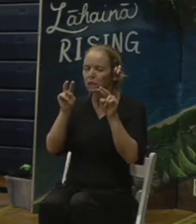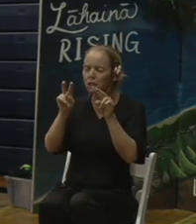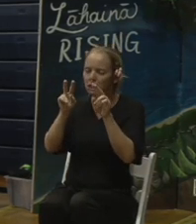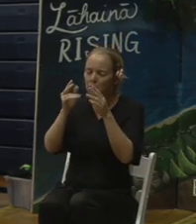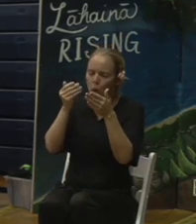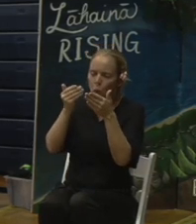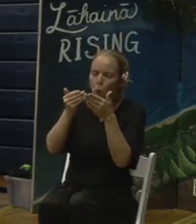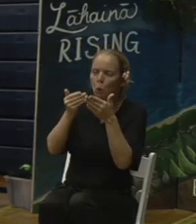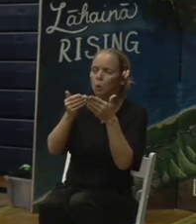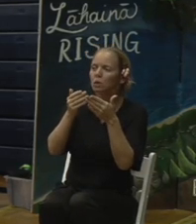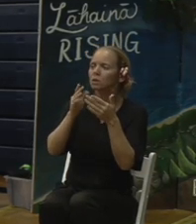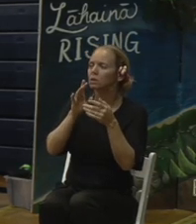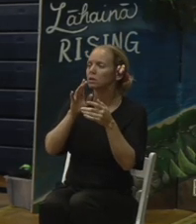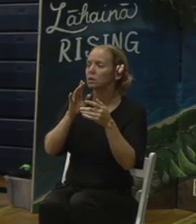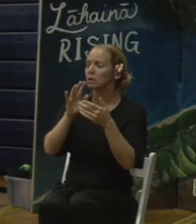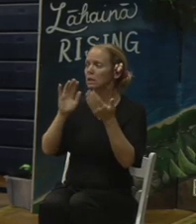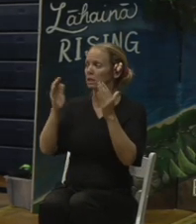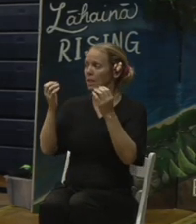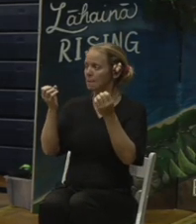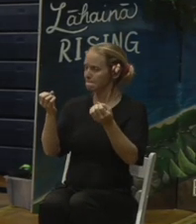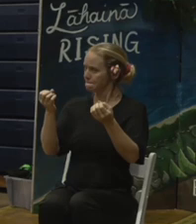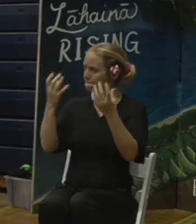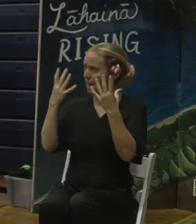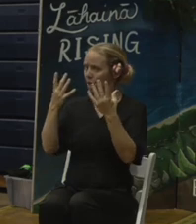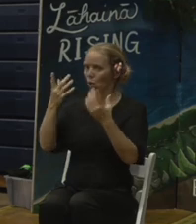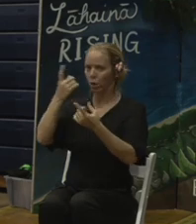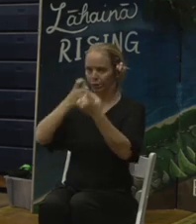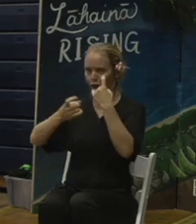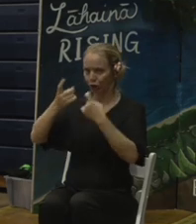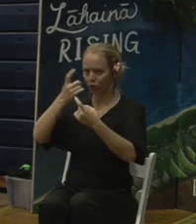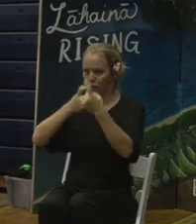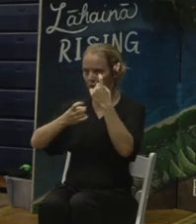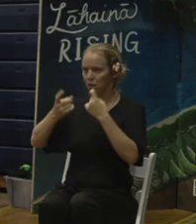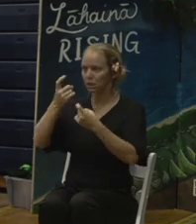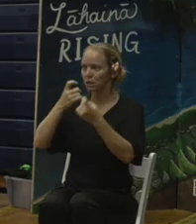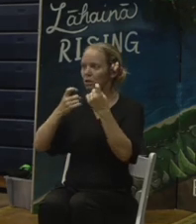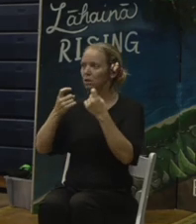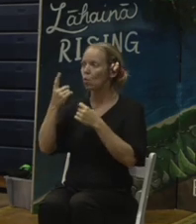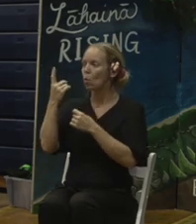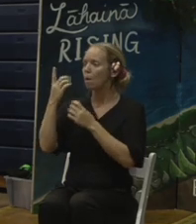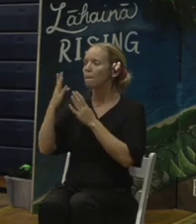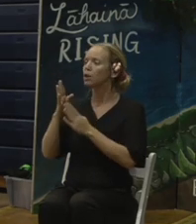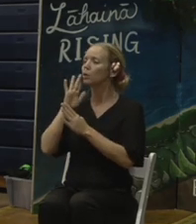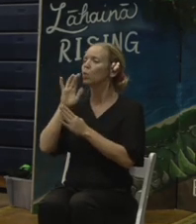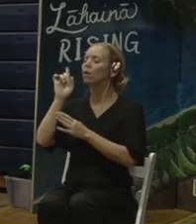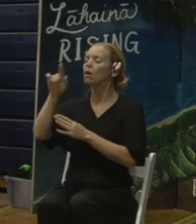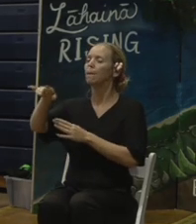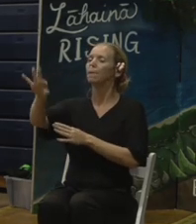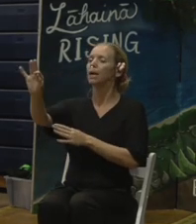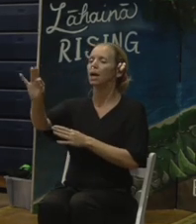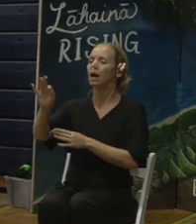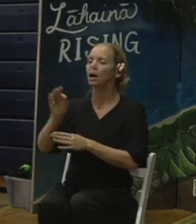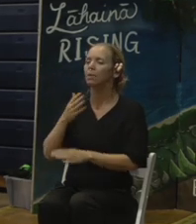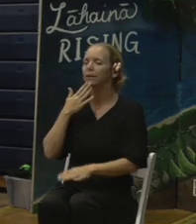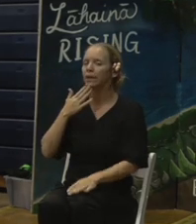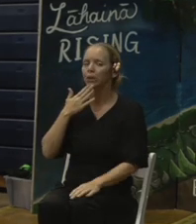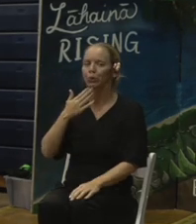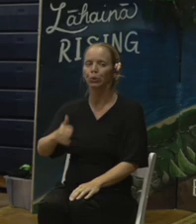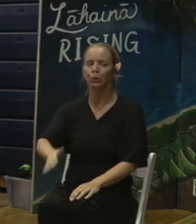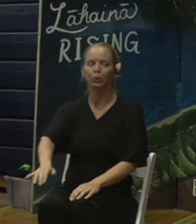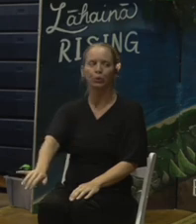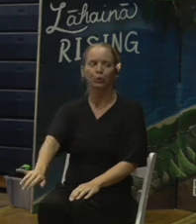through. So mahalo. And if you are writing something, just raise it. And one of our kukuoku will grab it. Thank you. Shannon,